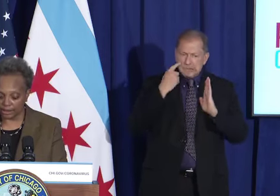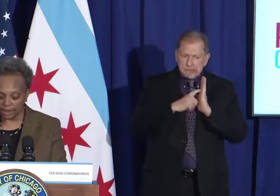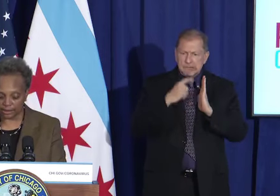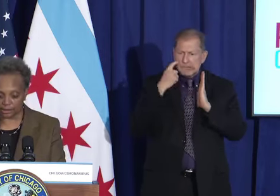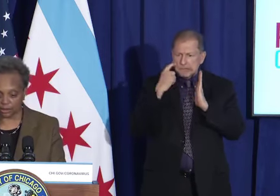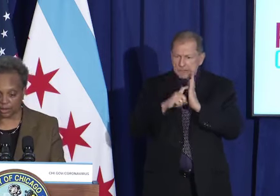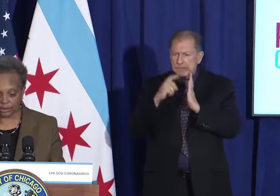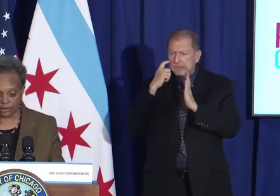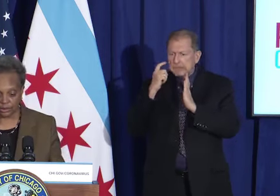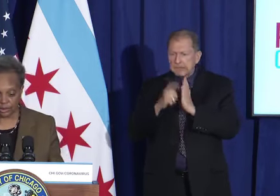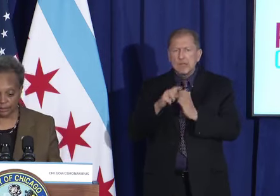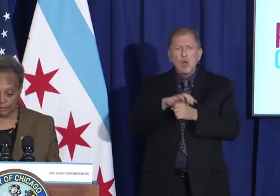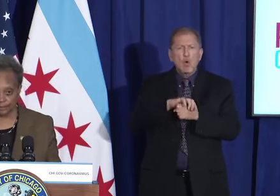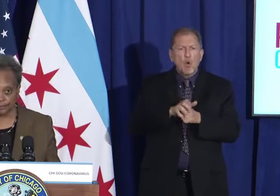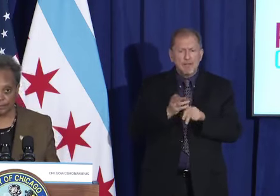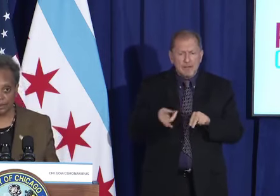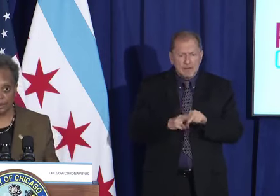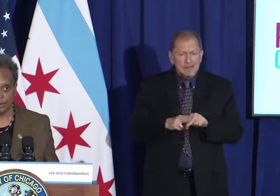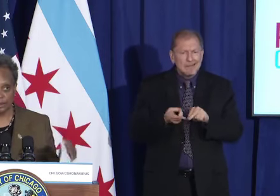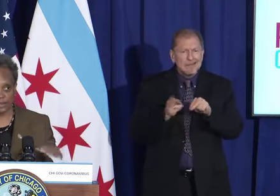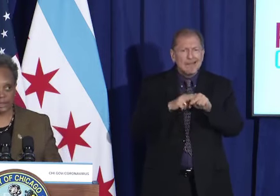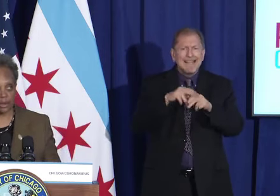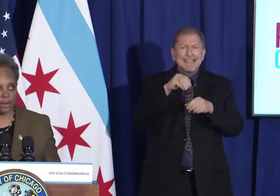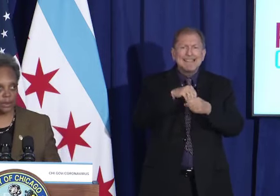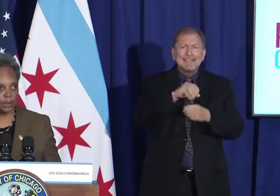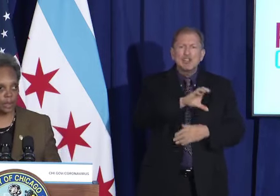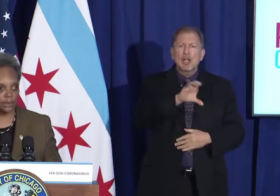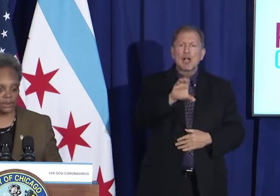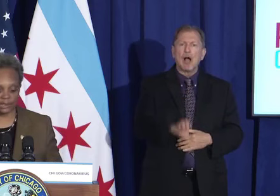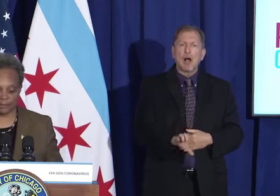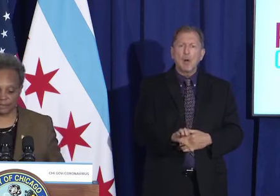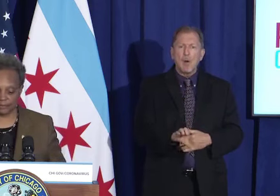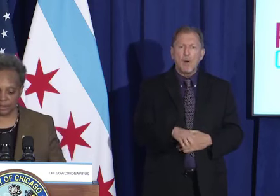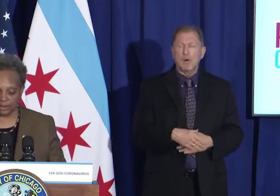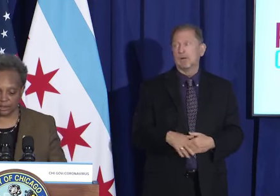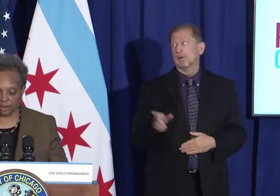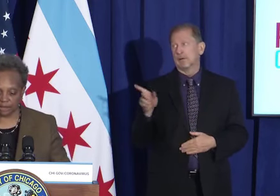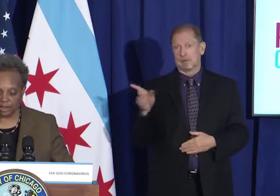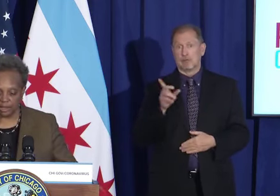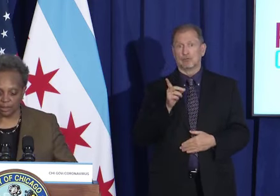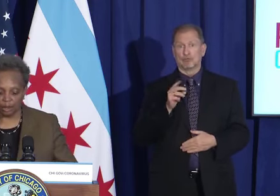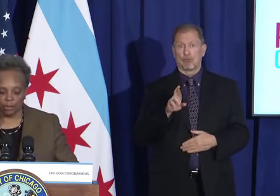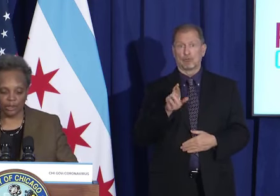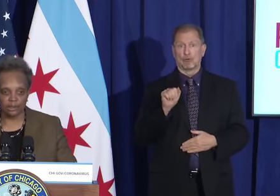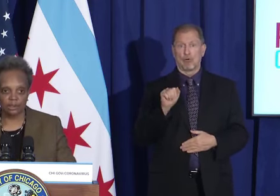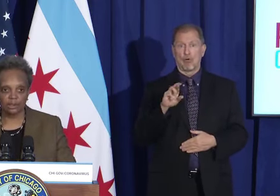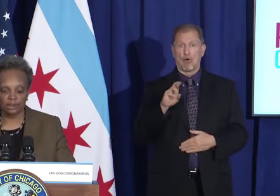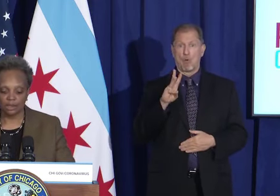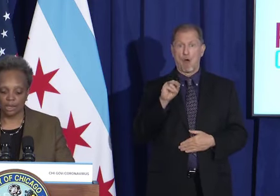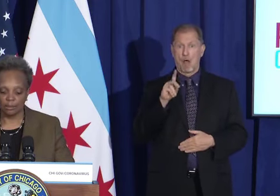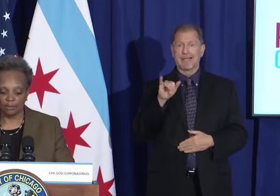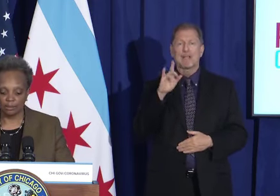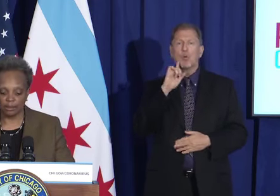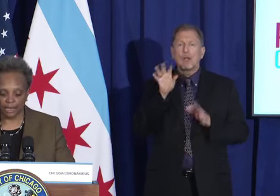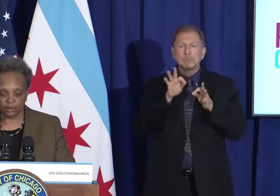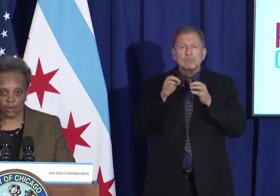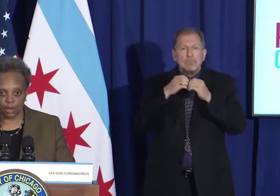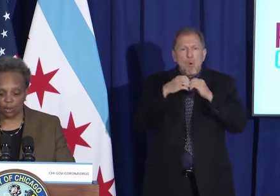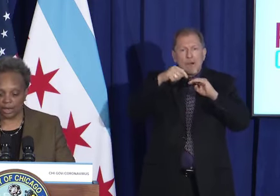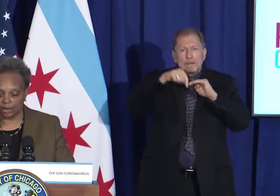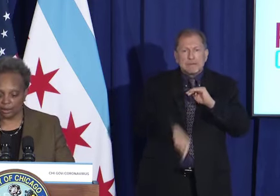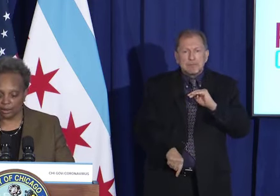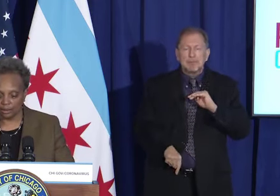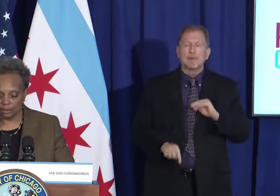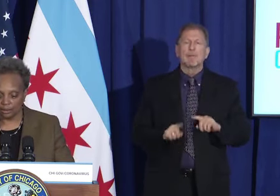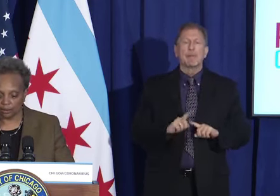-19 cases across our city. Now, Dr. Arwitty will go into the specific details in a moment. But as we're